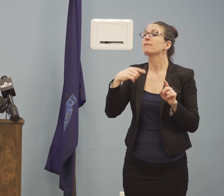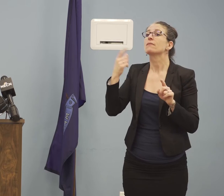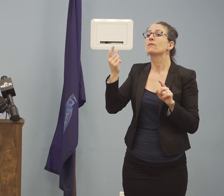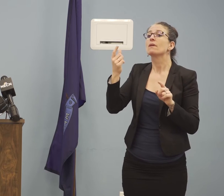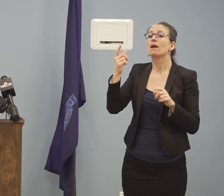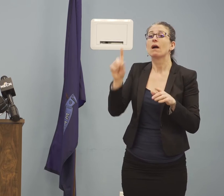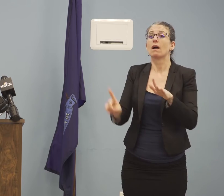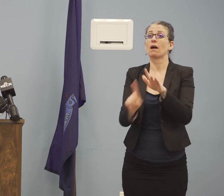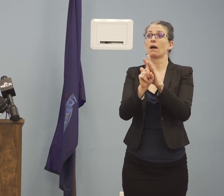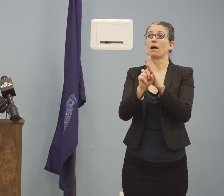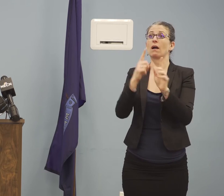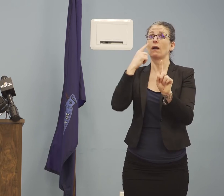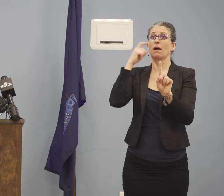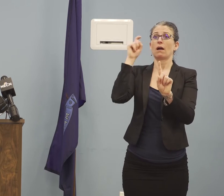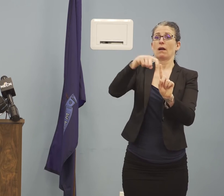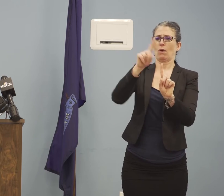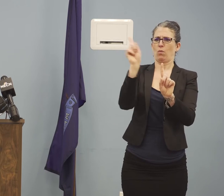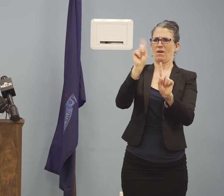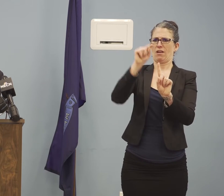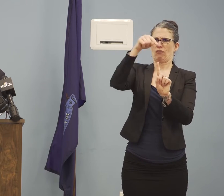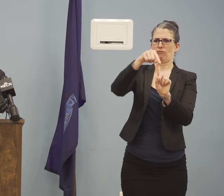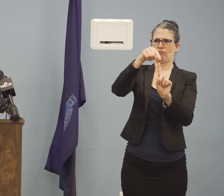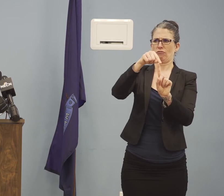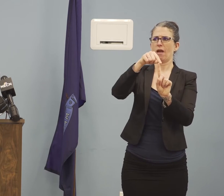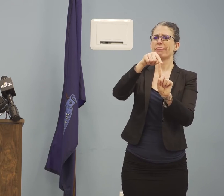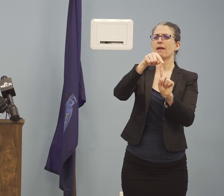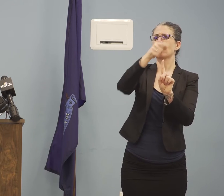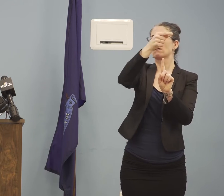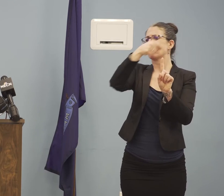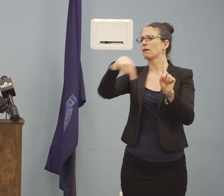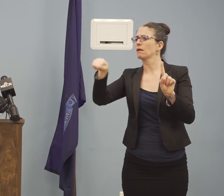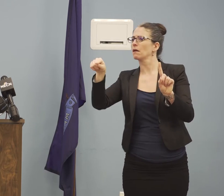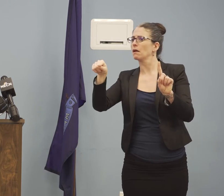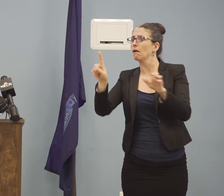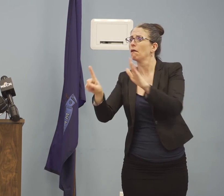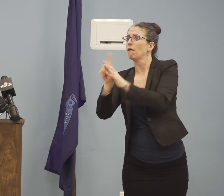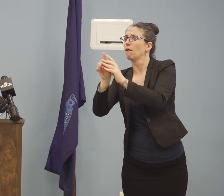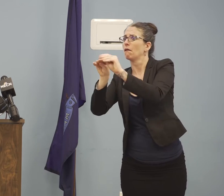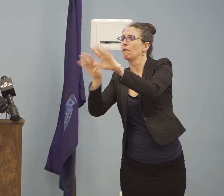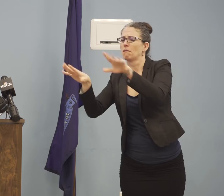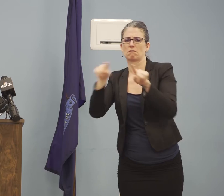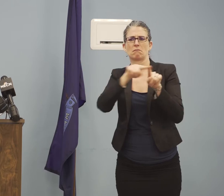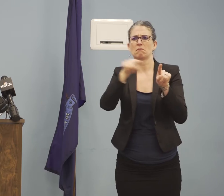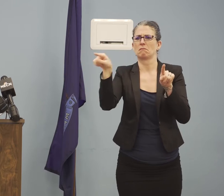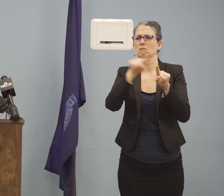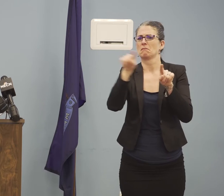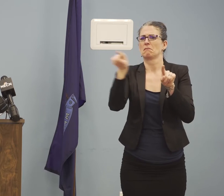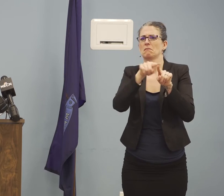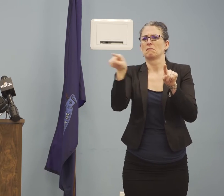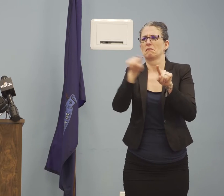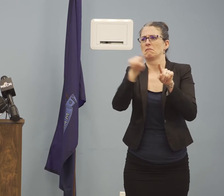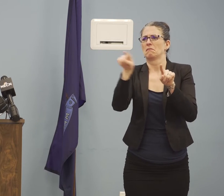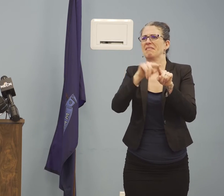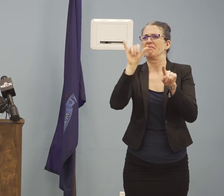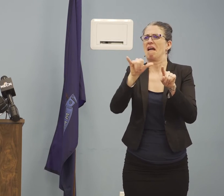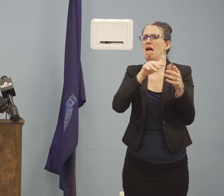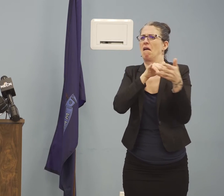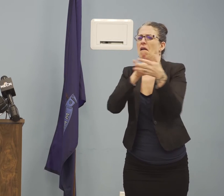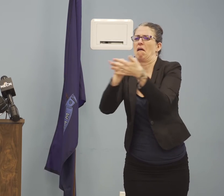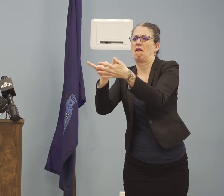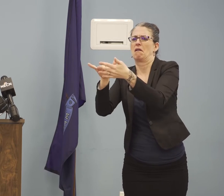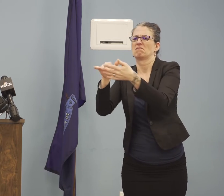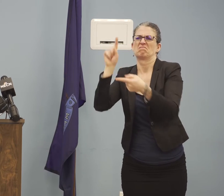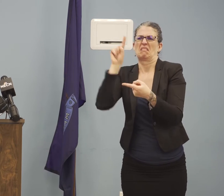The experience in Maine is consistent with what we've seen in other parts of the state. I'm sorry, other parts of the country.